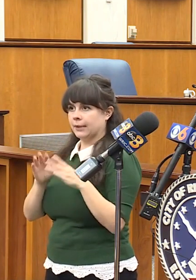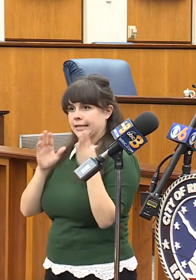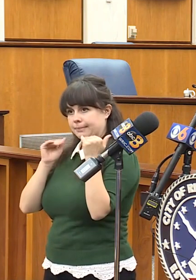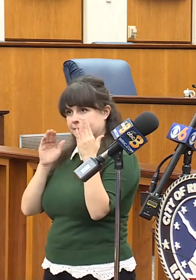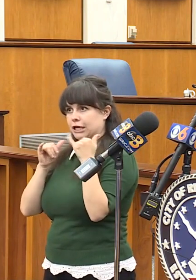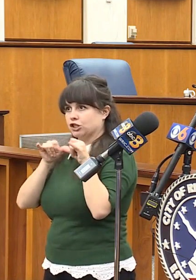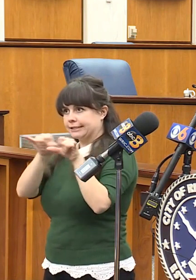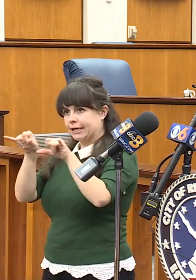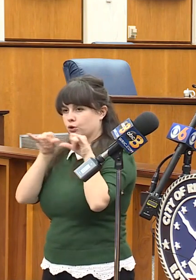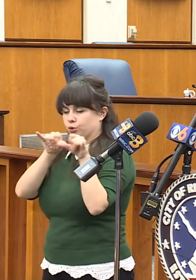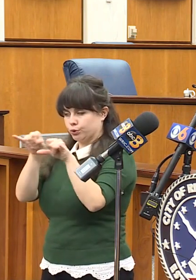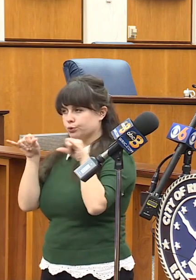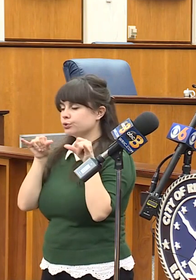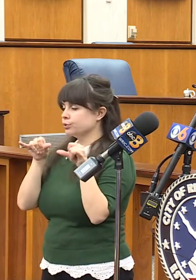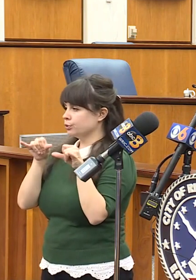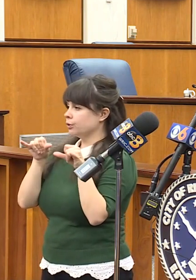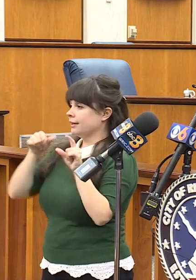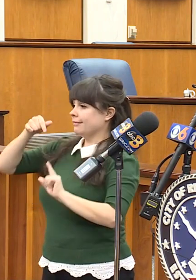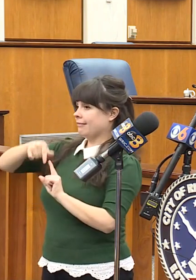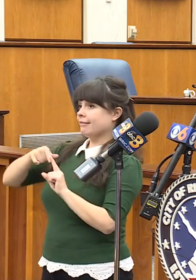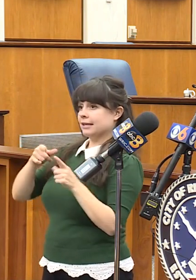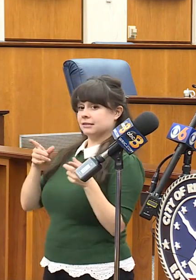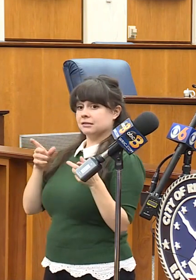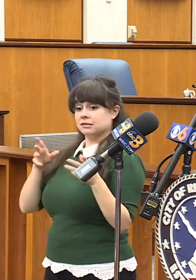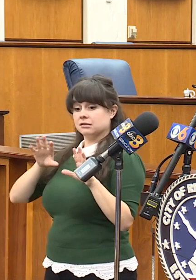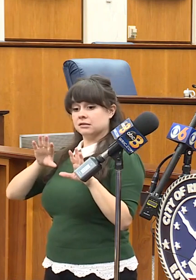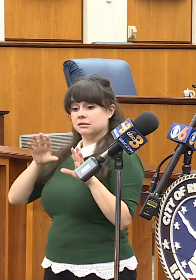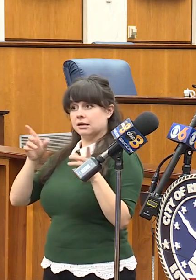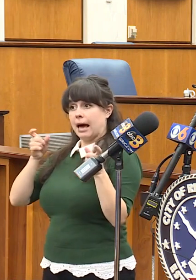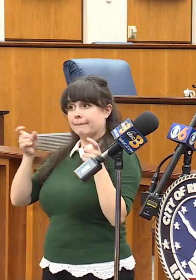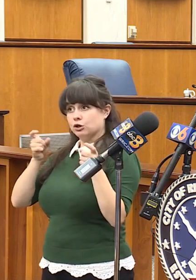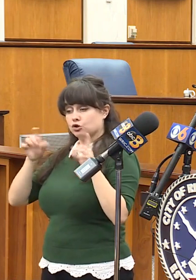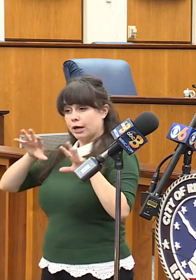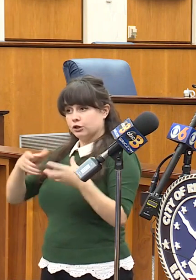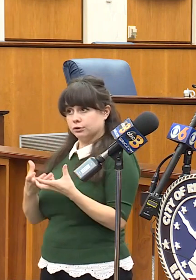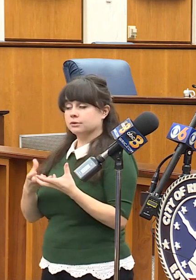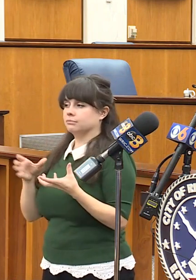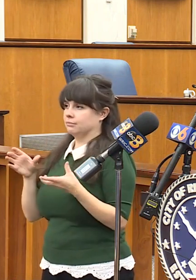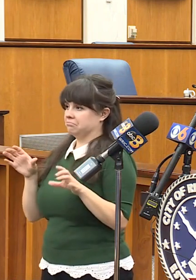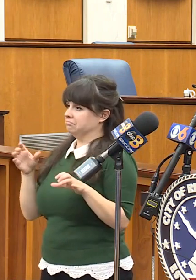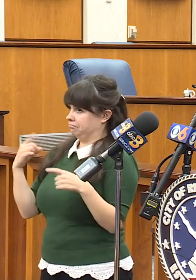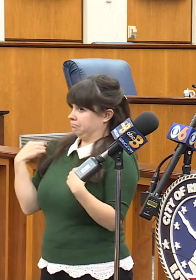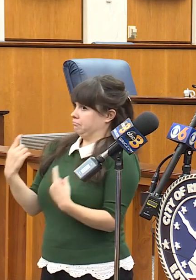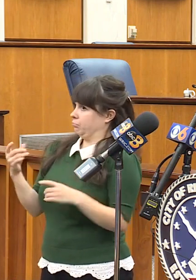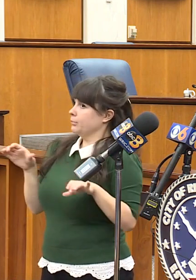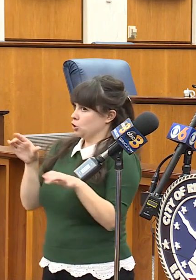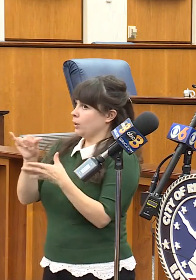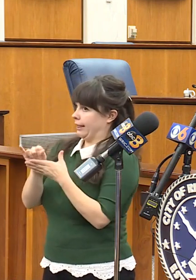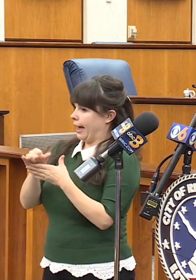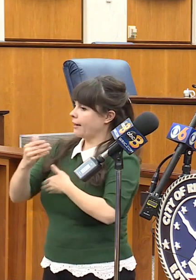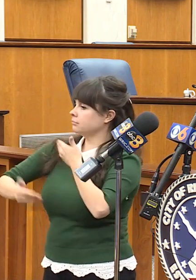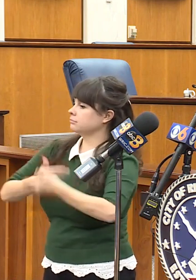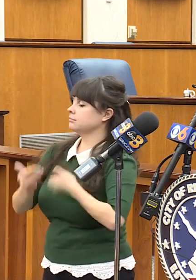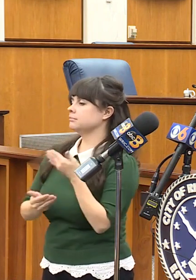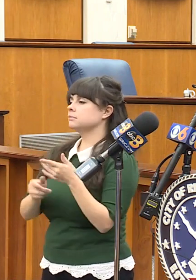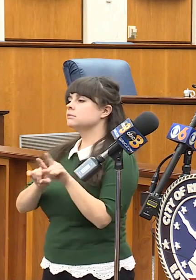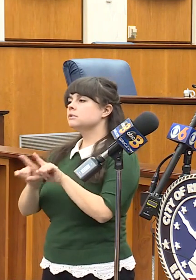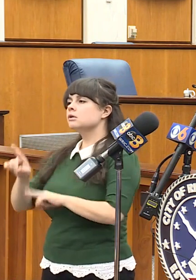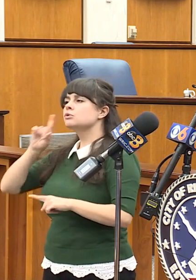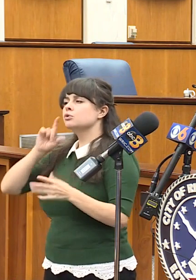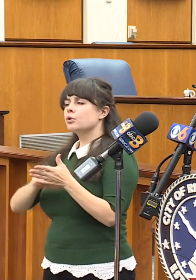administration has done that. And, um, there are obviously ongoing investigations,